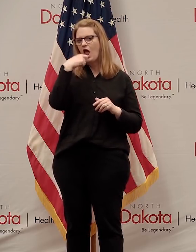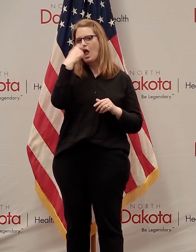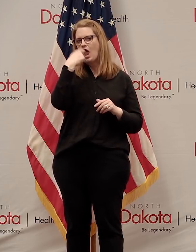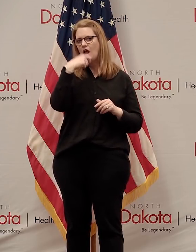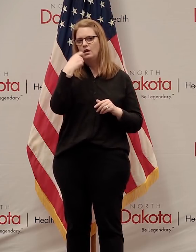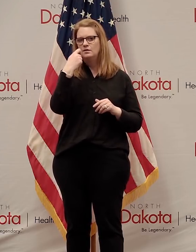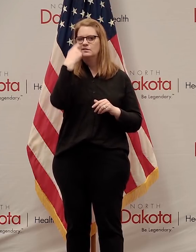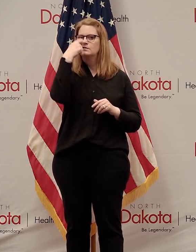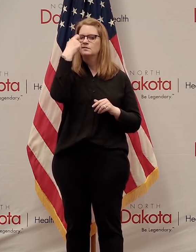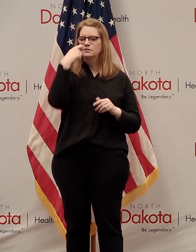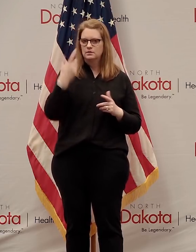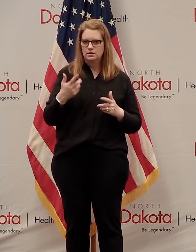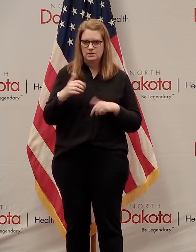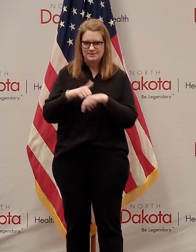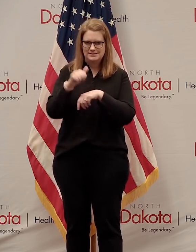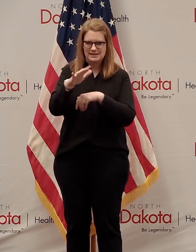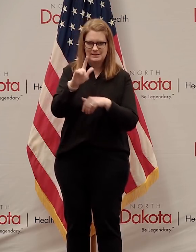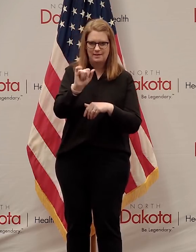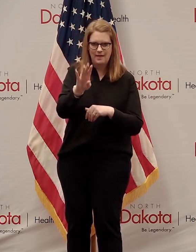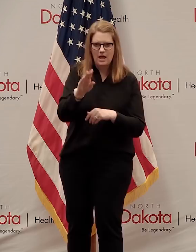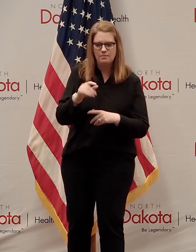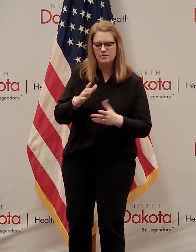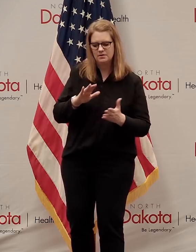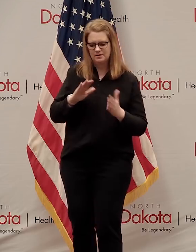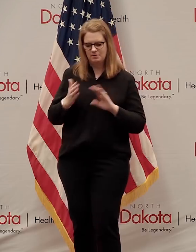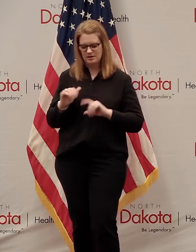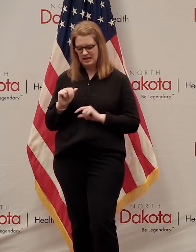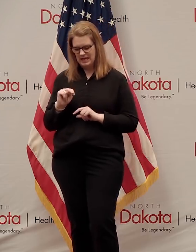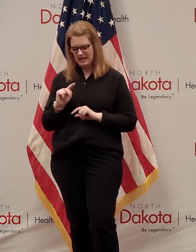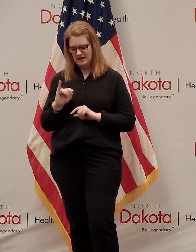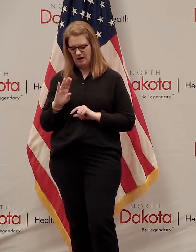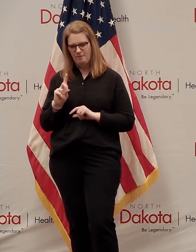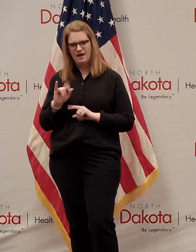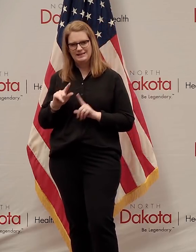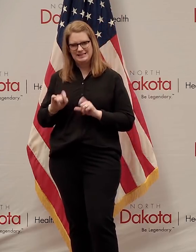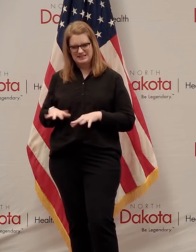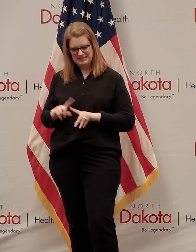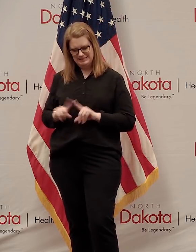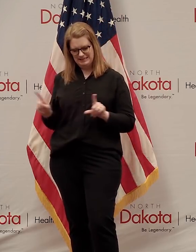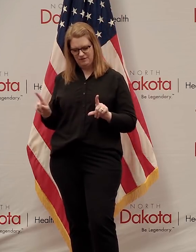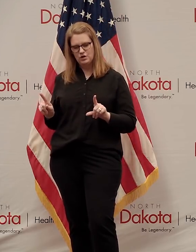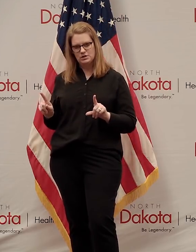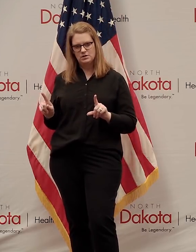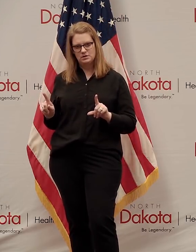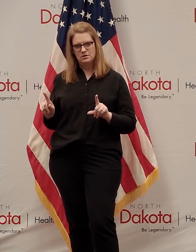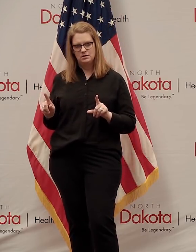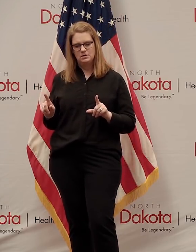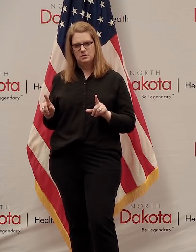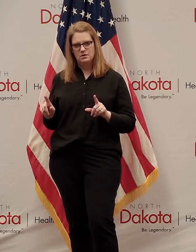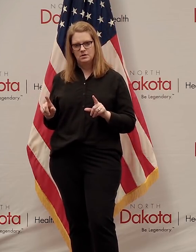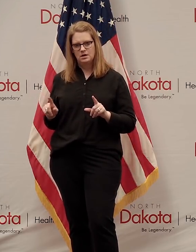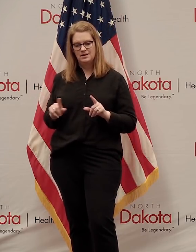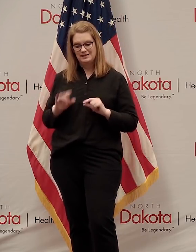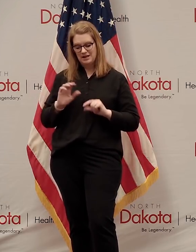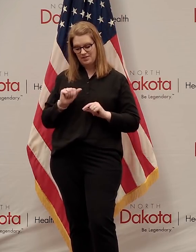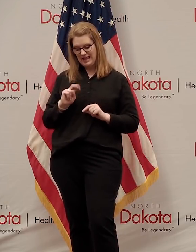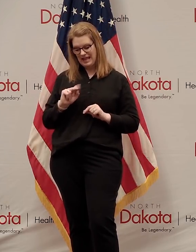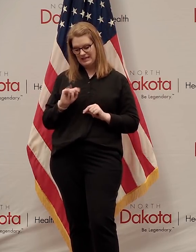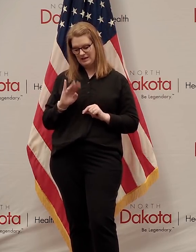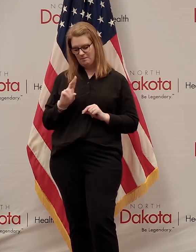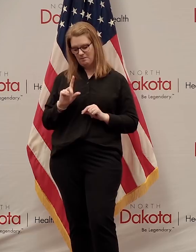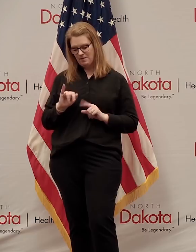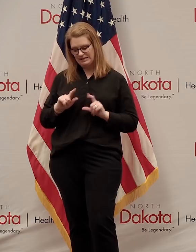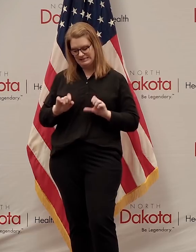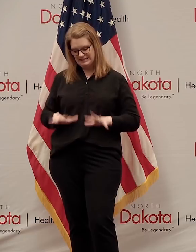go-to-the-lab test as opposed to the antibody testing. So those numbers excluded because when we get into antibody testing,